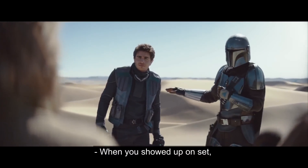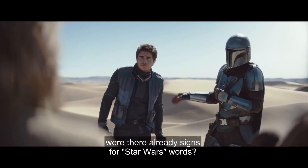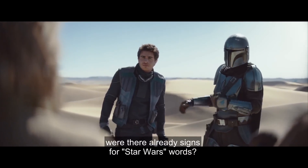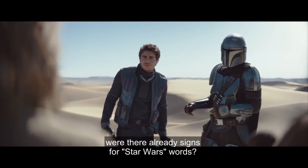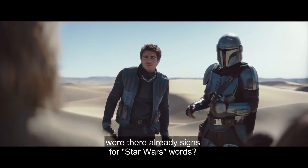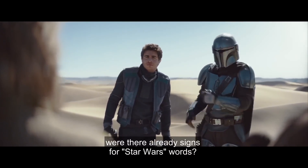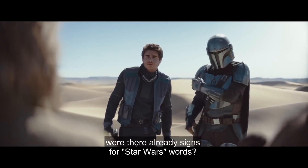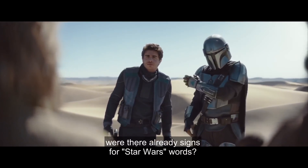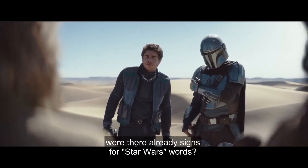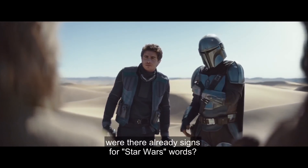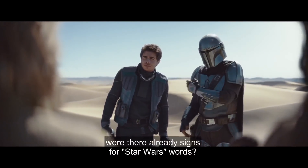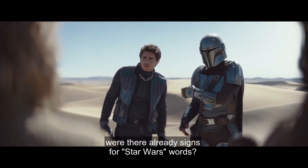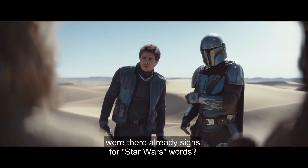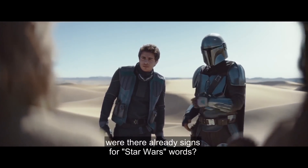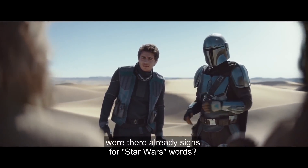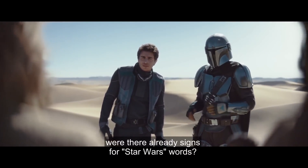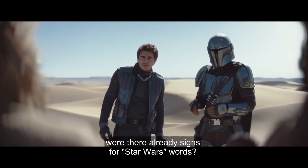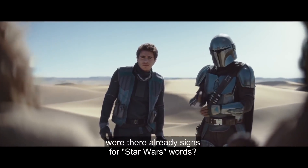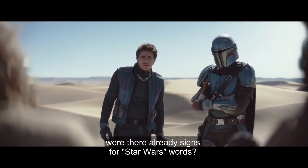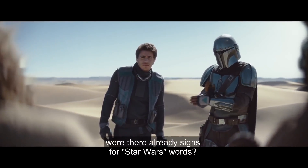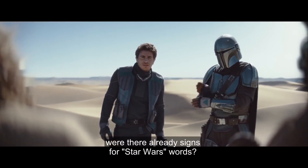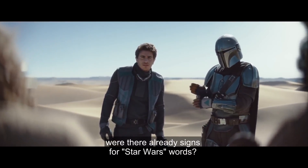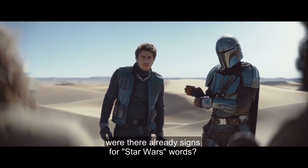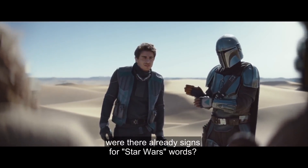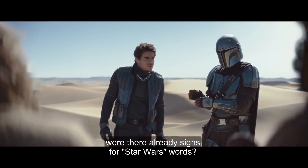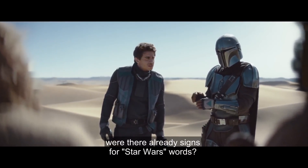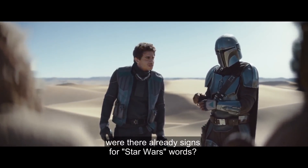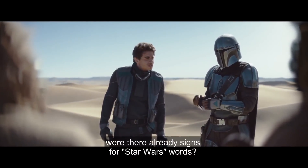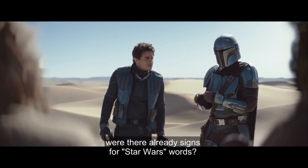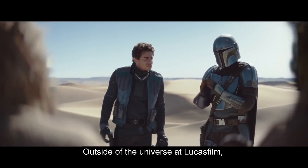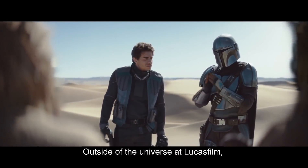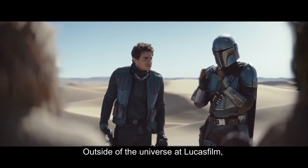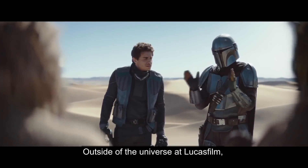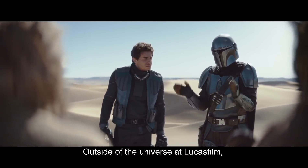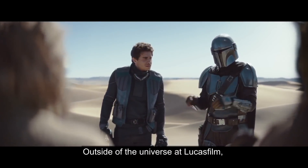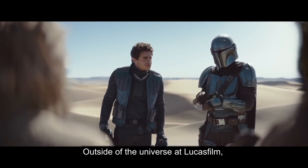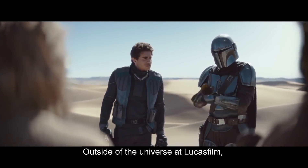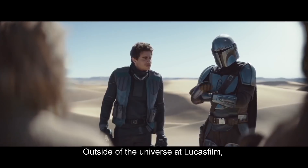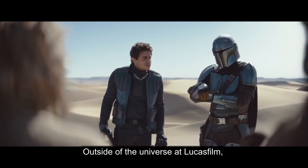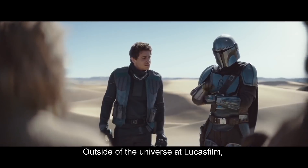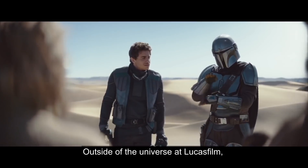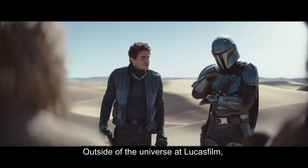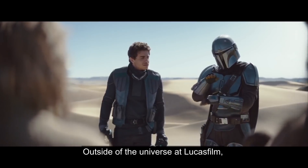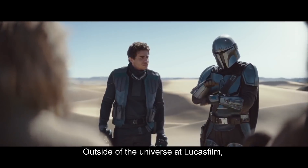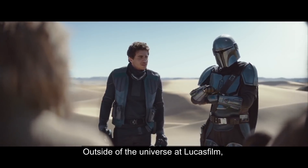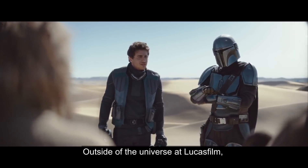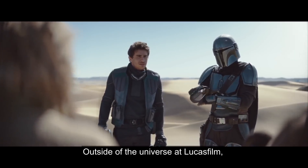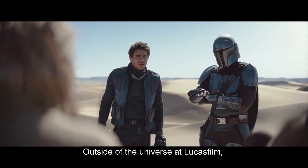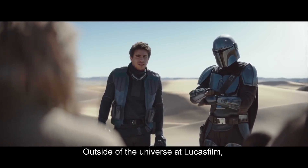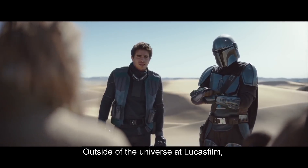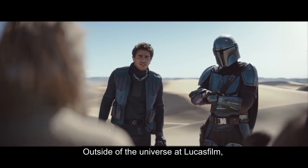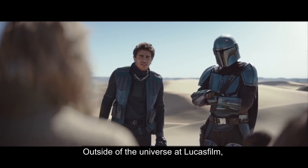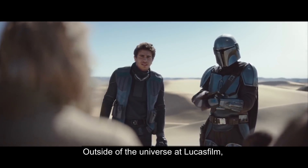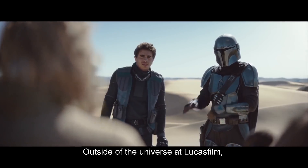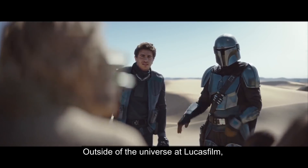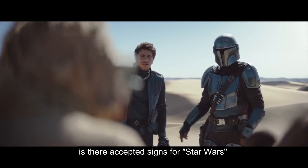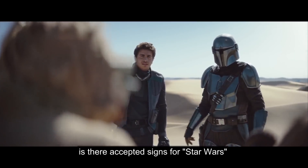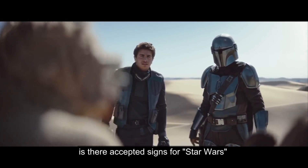where there are already signs for Star Wars words, you know, outside of the universe, you know, at Lucasfilm, they, is there